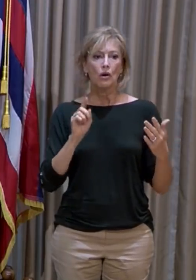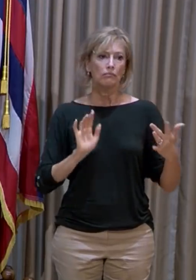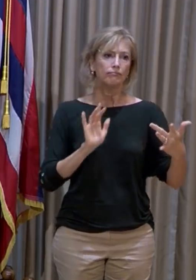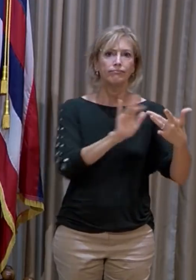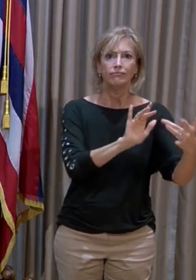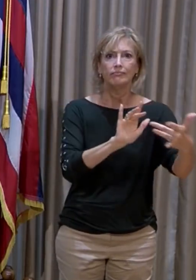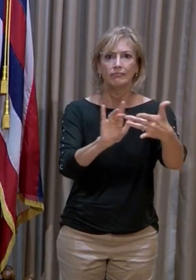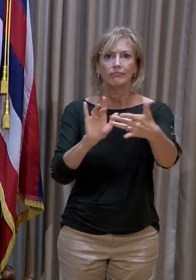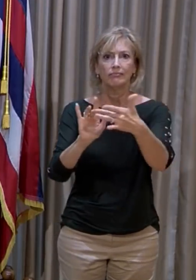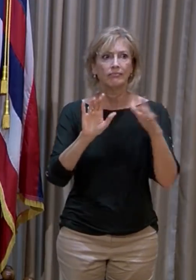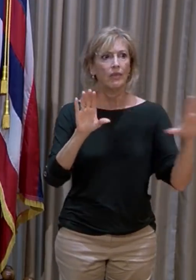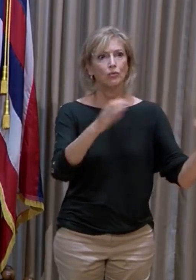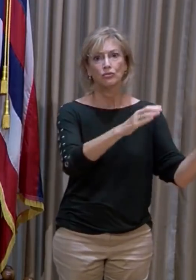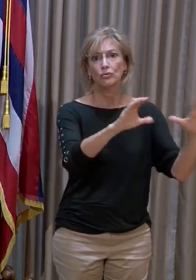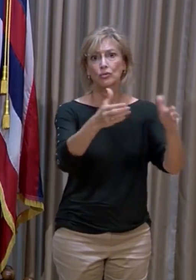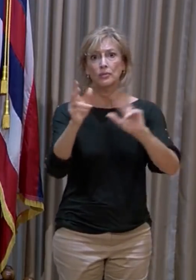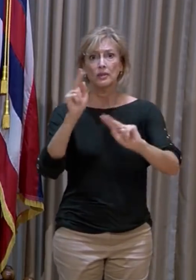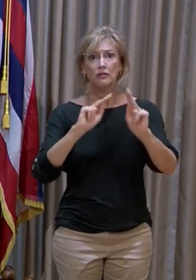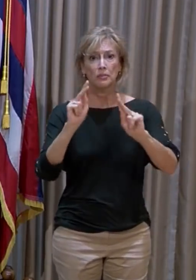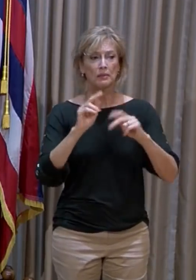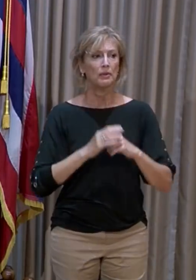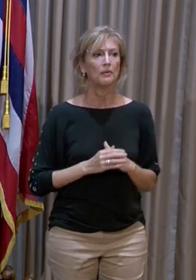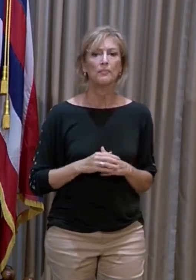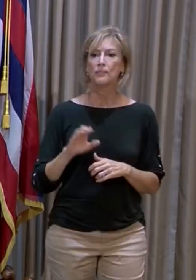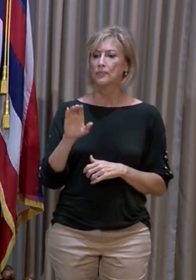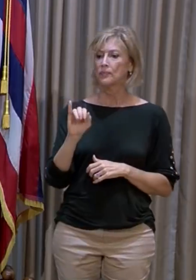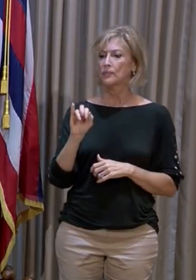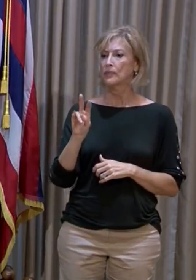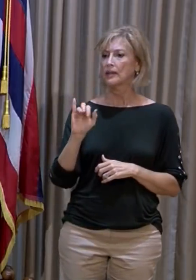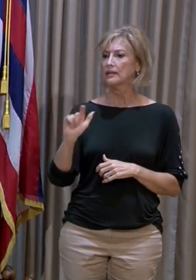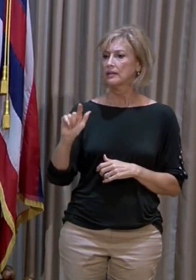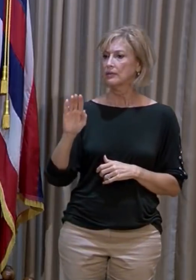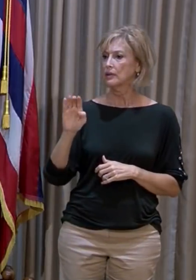Thank you, Governor. Going to Stuart Yurton, Civil Beat. Stuart.